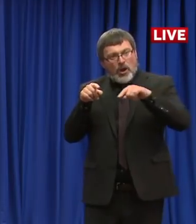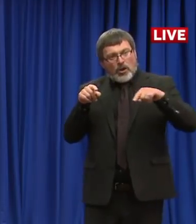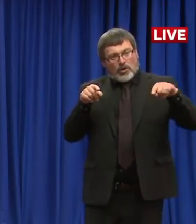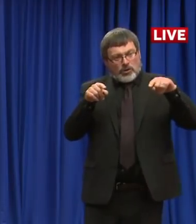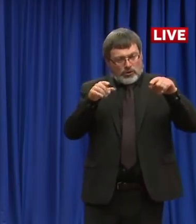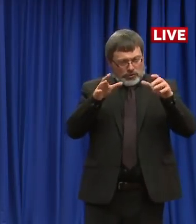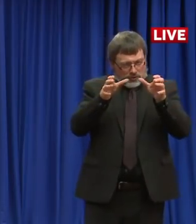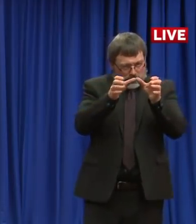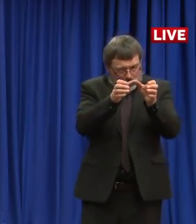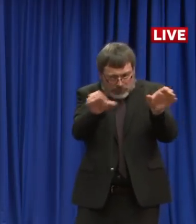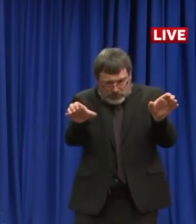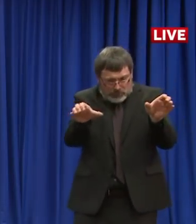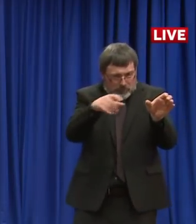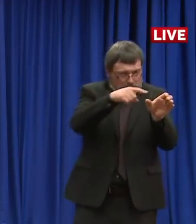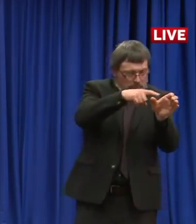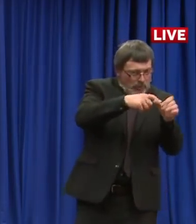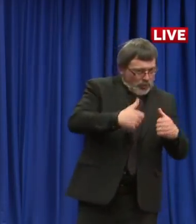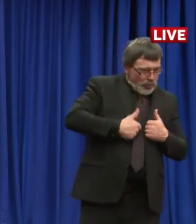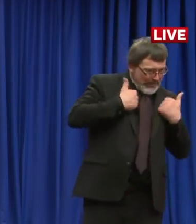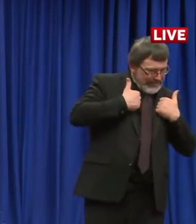to let the commissioner answer that. Thank you.